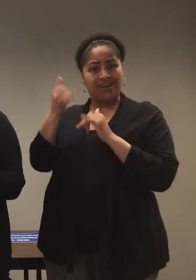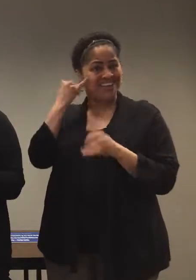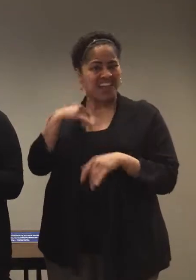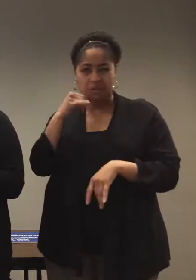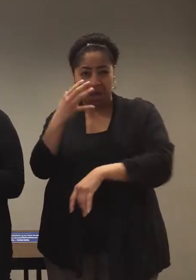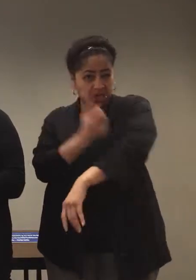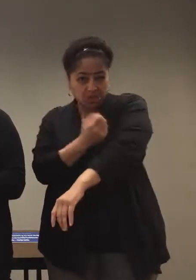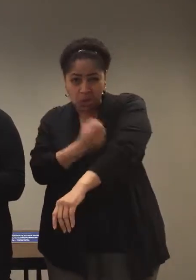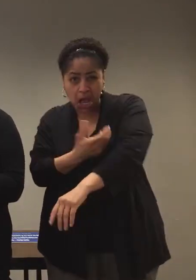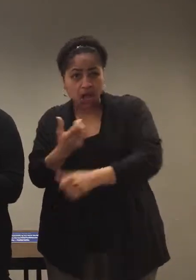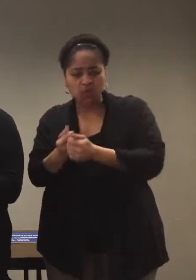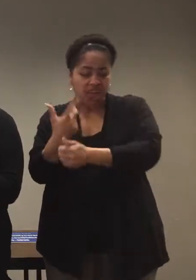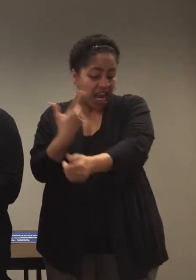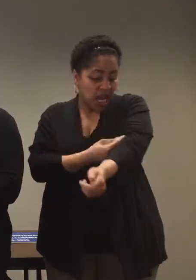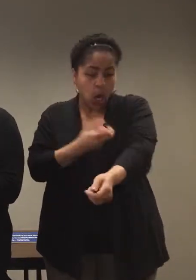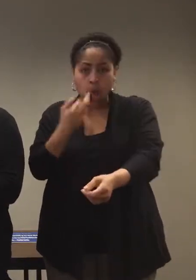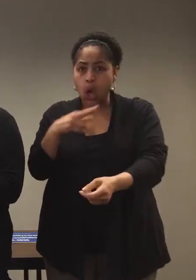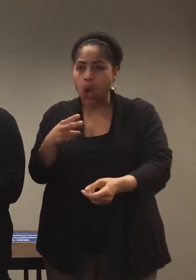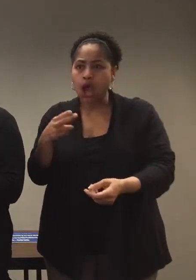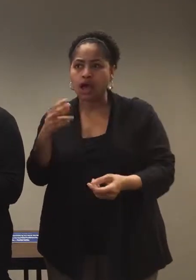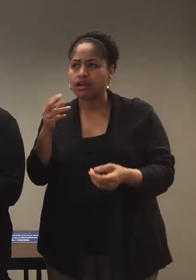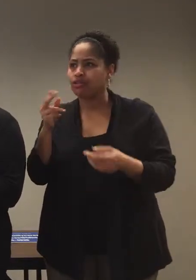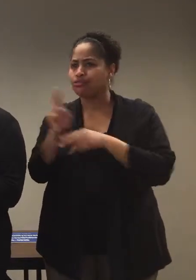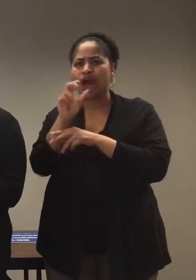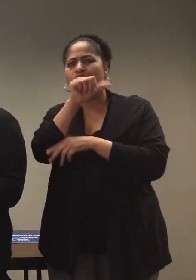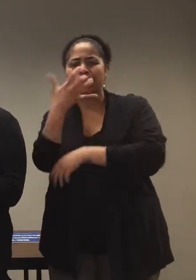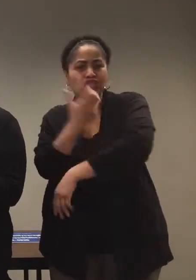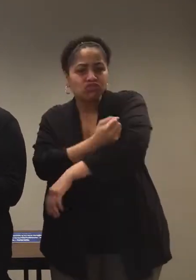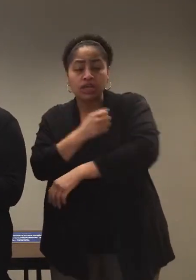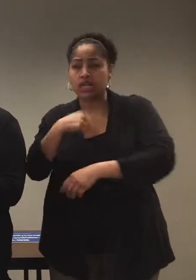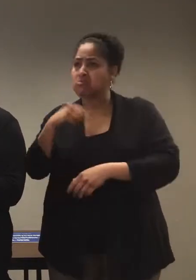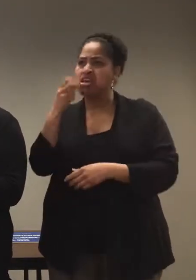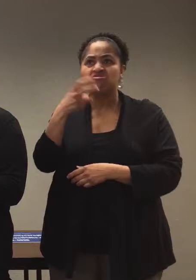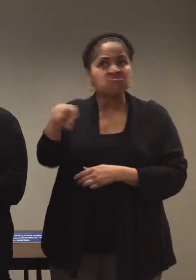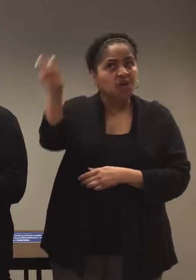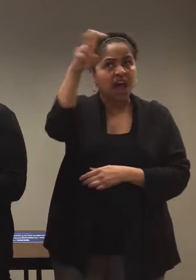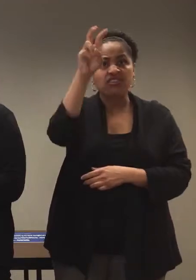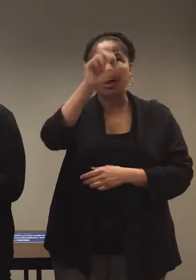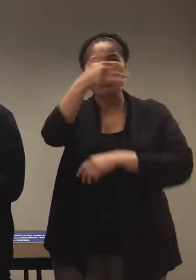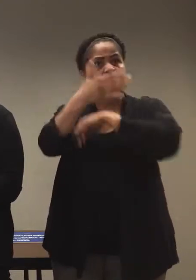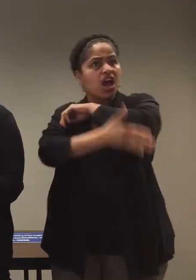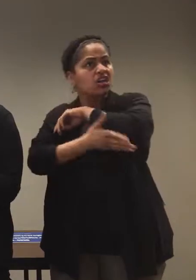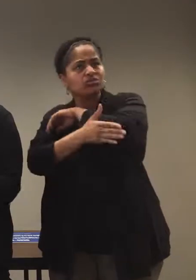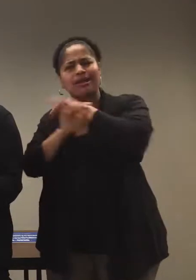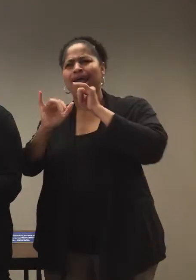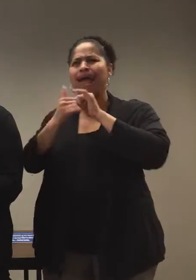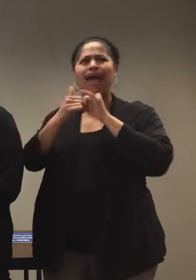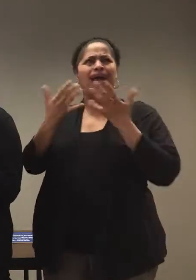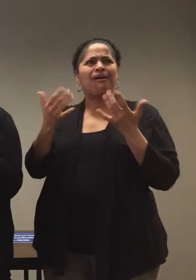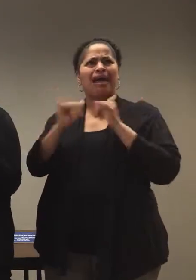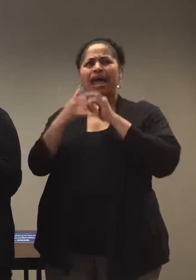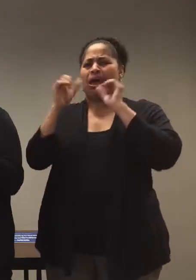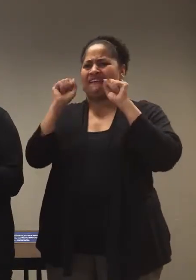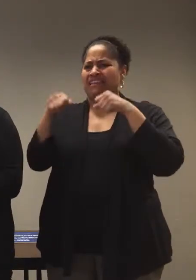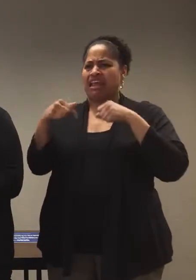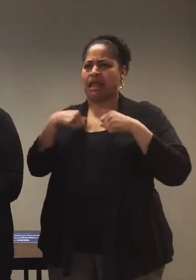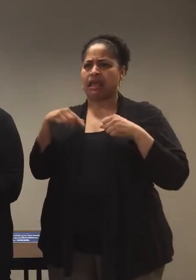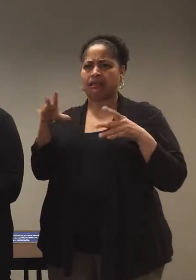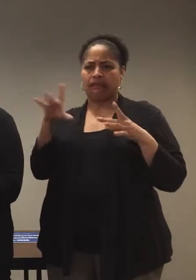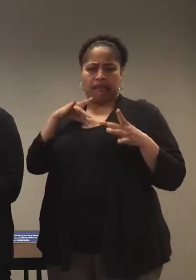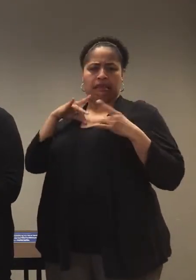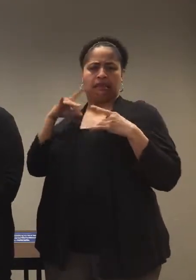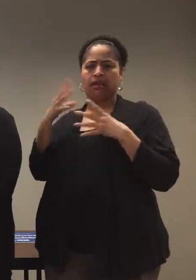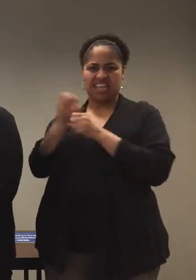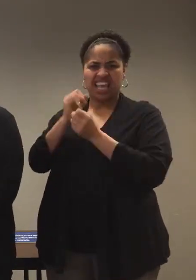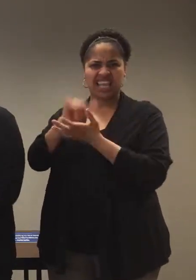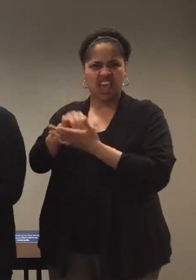drugs with a needle or I'm not going to travel to another country, like how else would I be able to get the